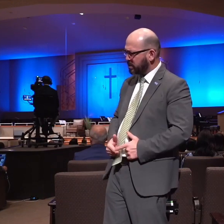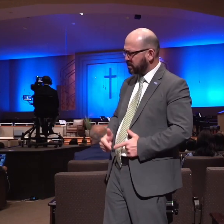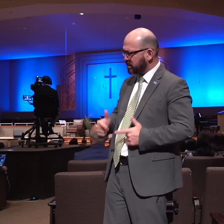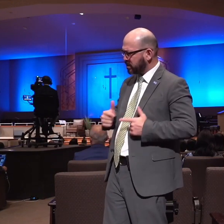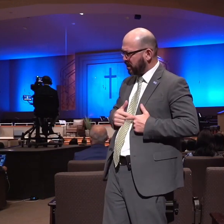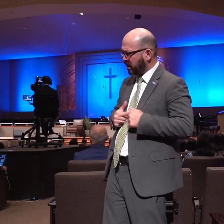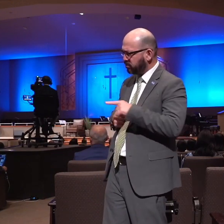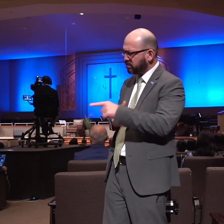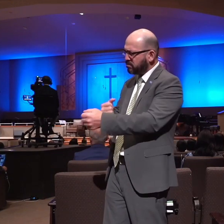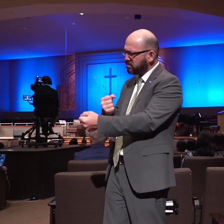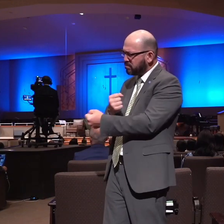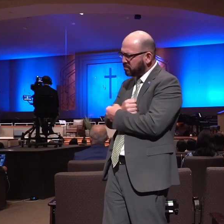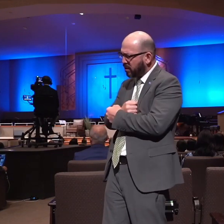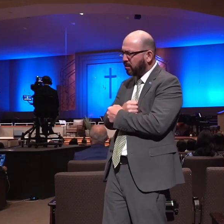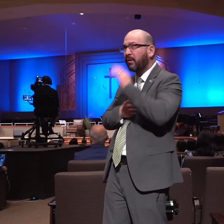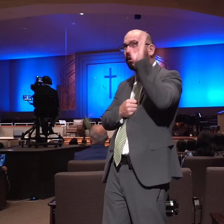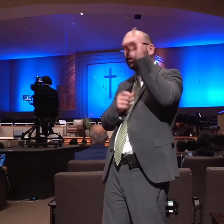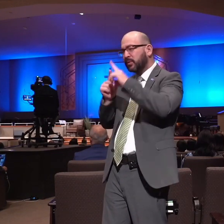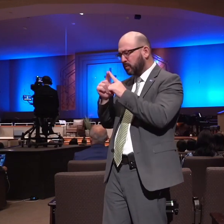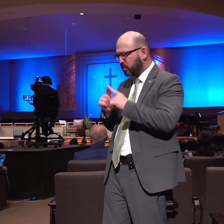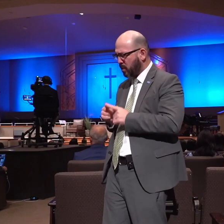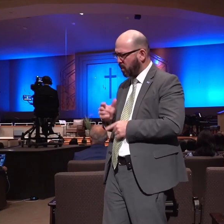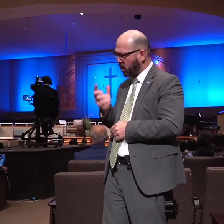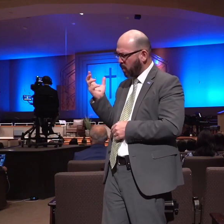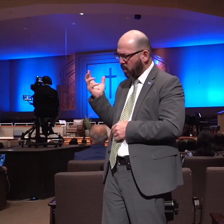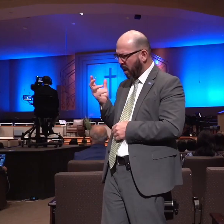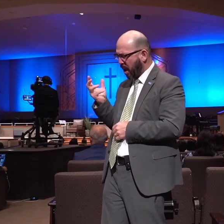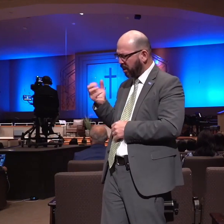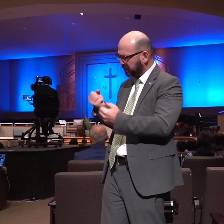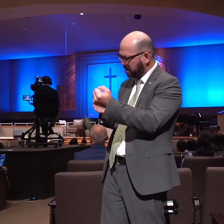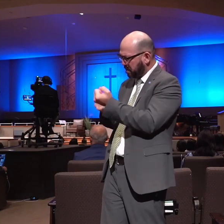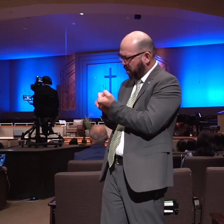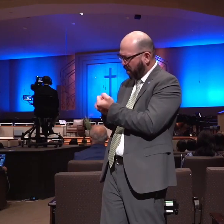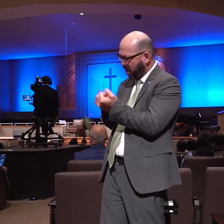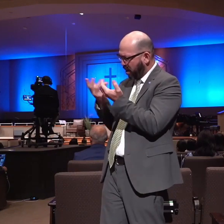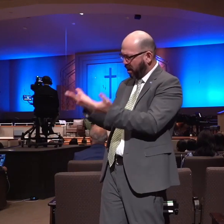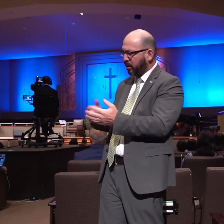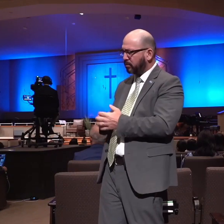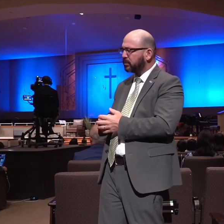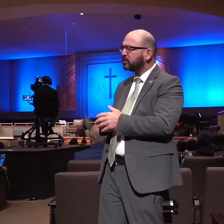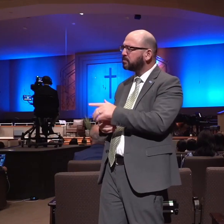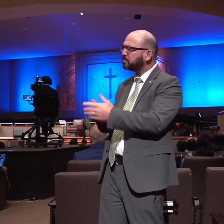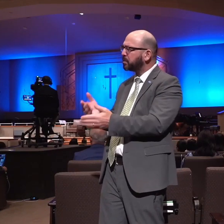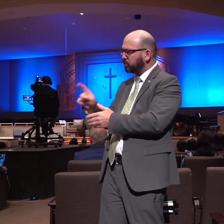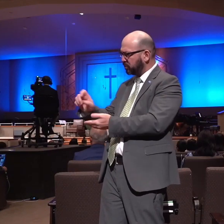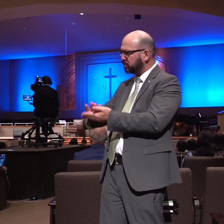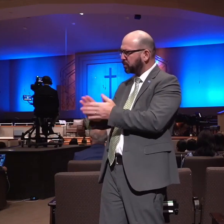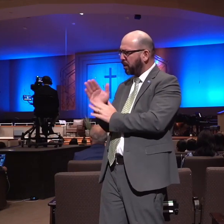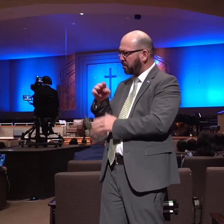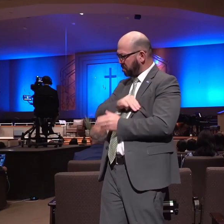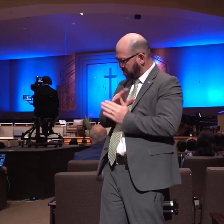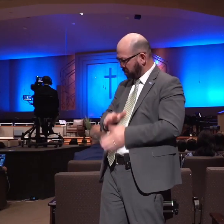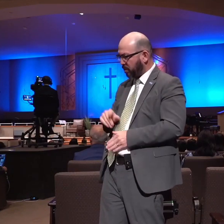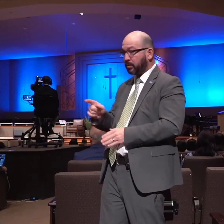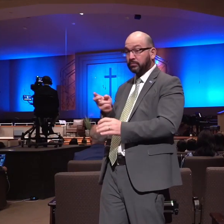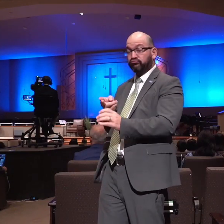he was recommended to perhaps think of missions and he joined up with John Sargent in